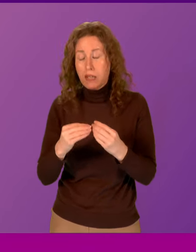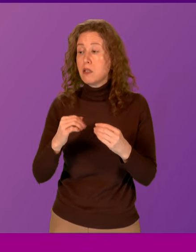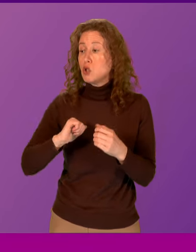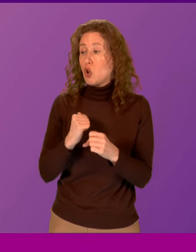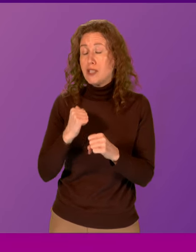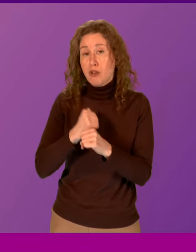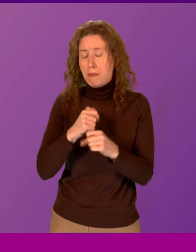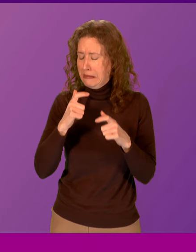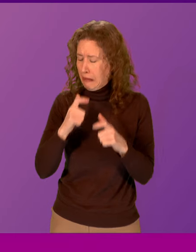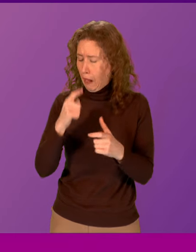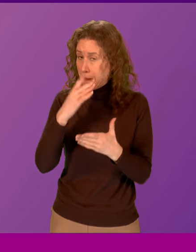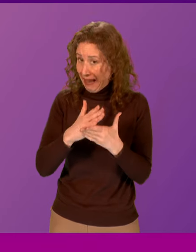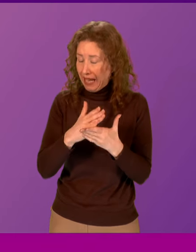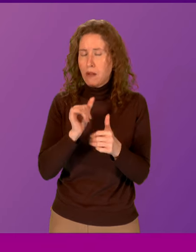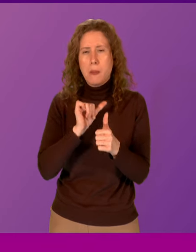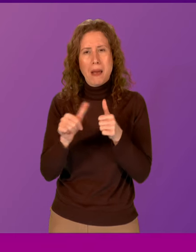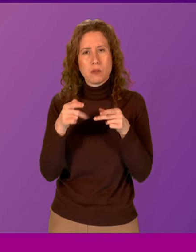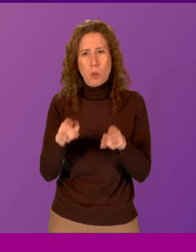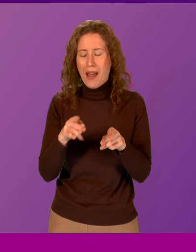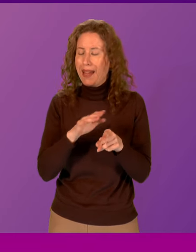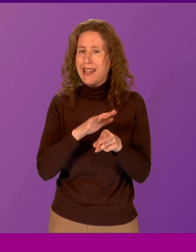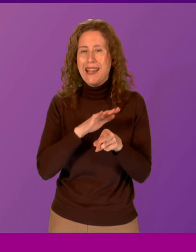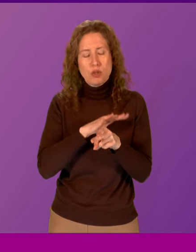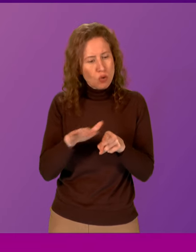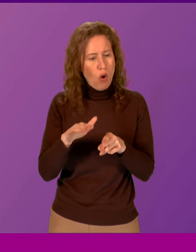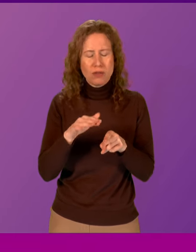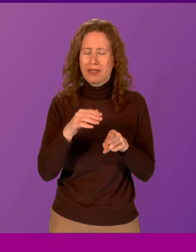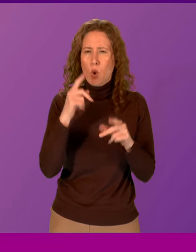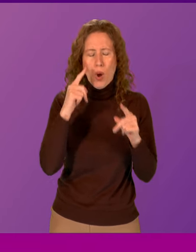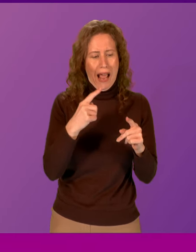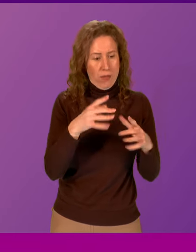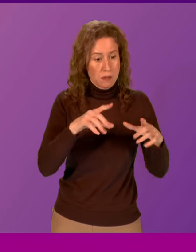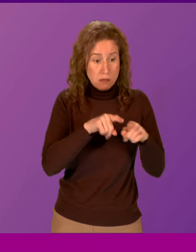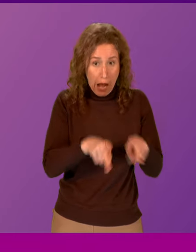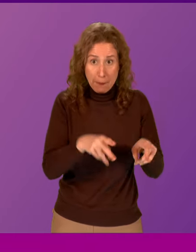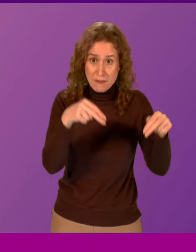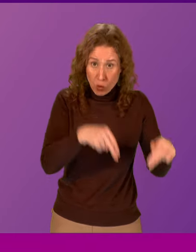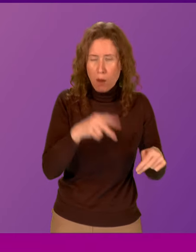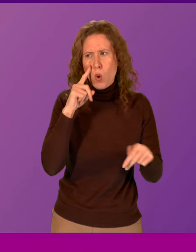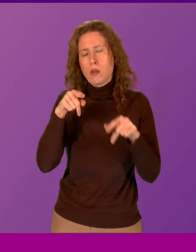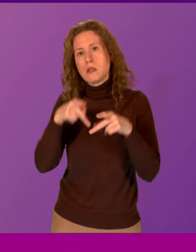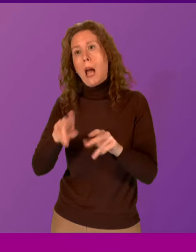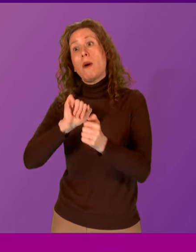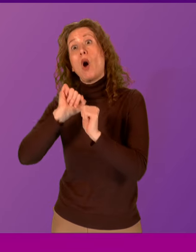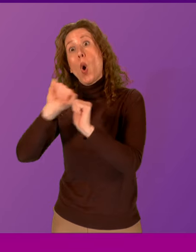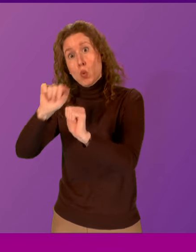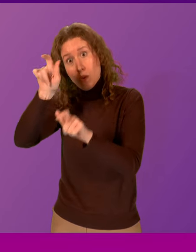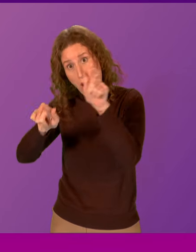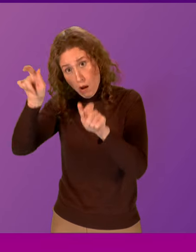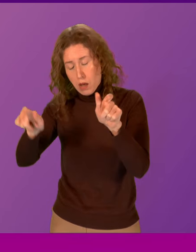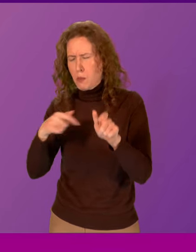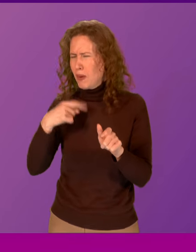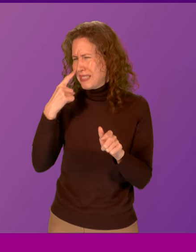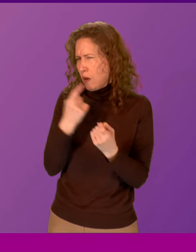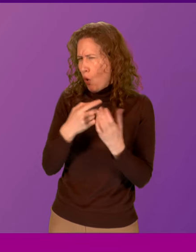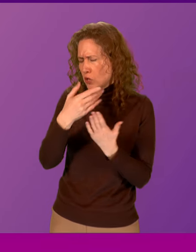believes that the correct approach is indeed not breed. But we have to also be able to respond to the fact that we've seen media reports of a